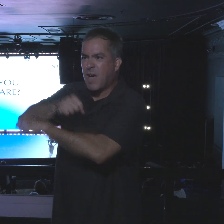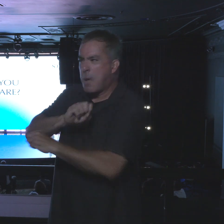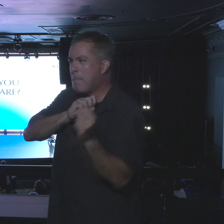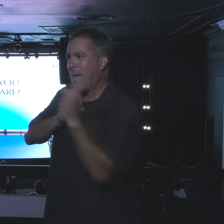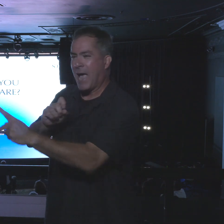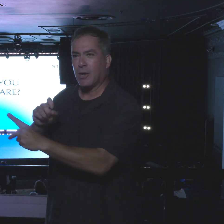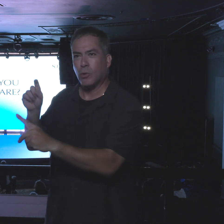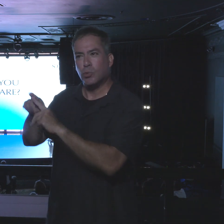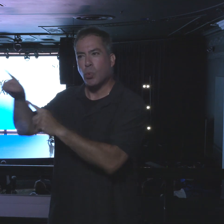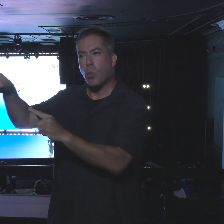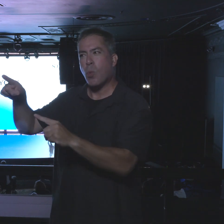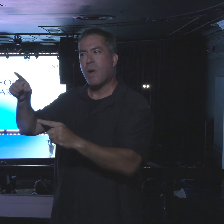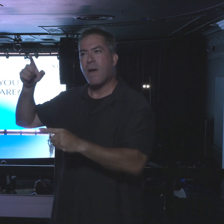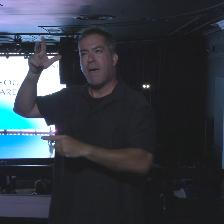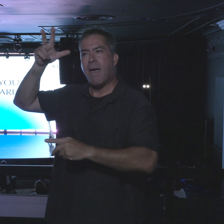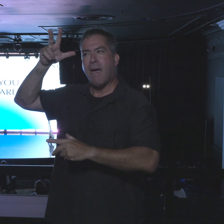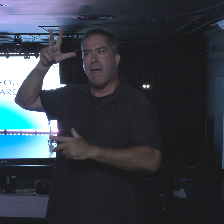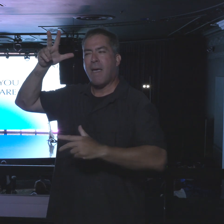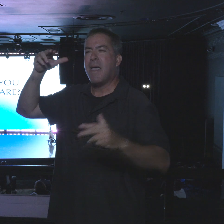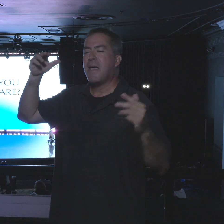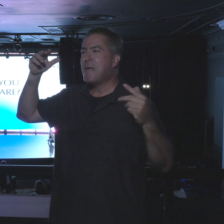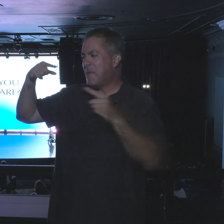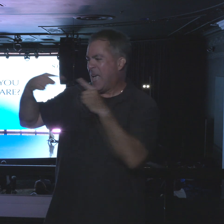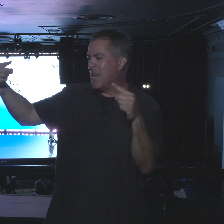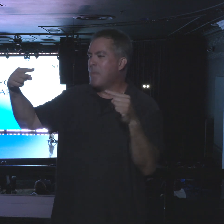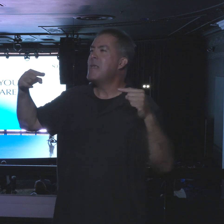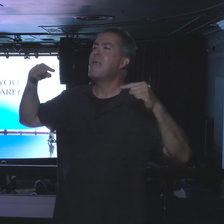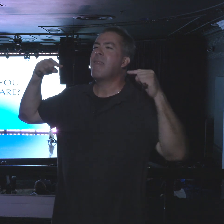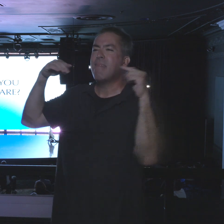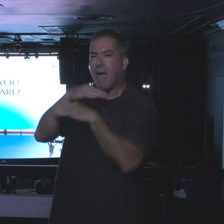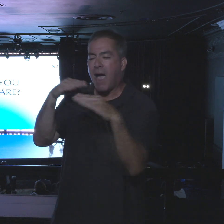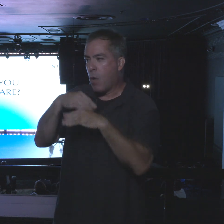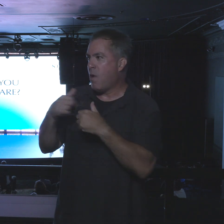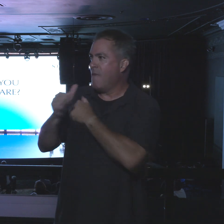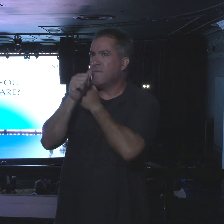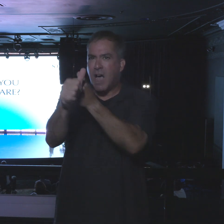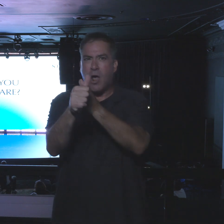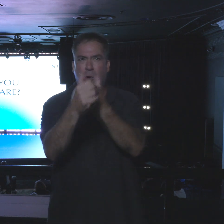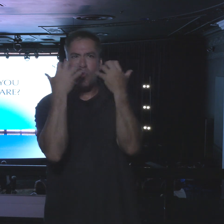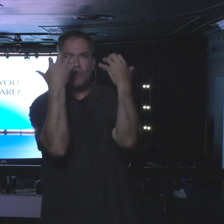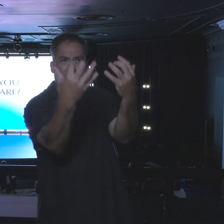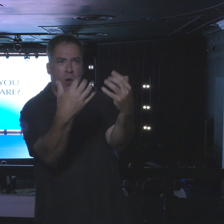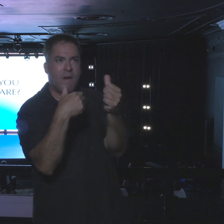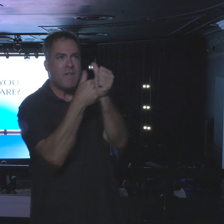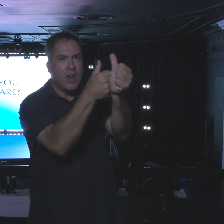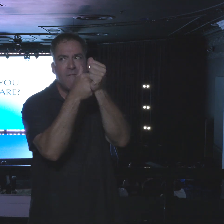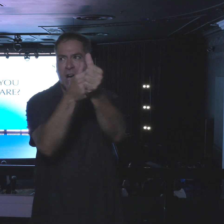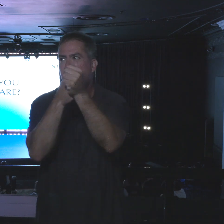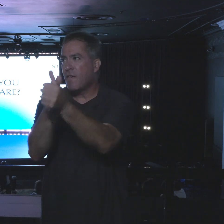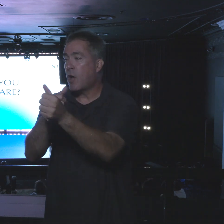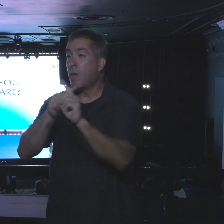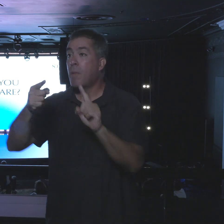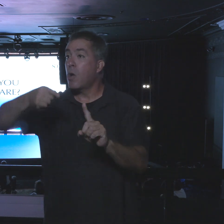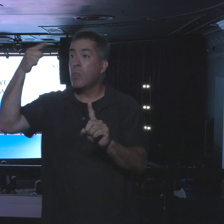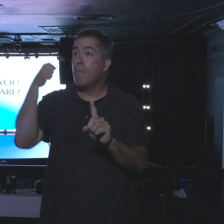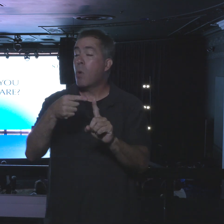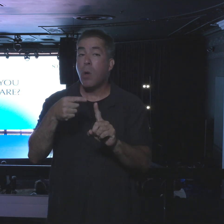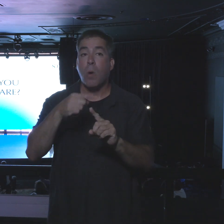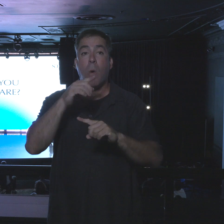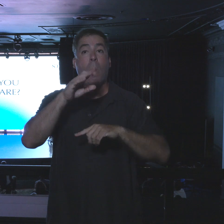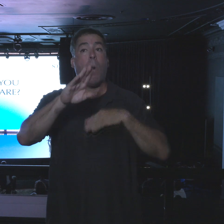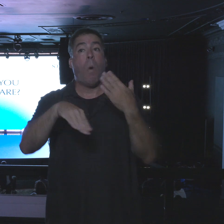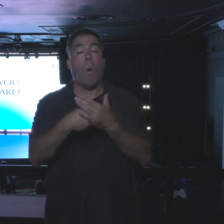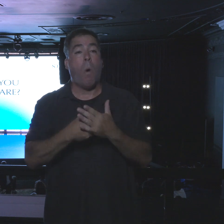lies. We follow the chirps of the crowd. But this is the kicker. All types of